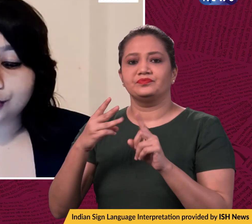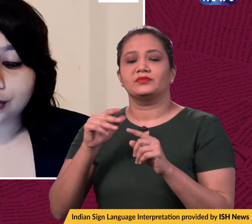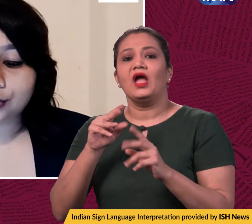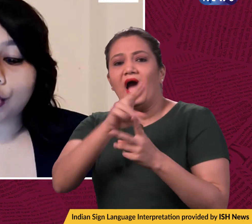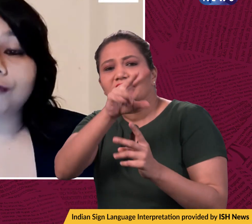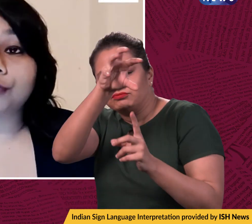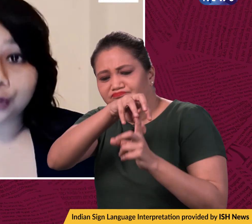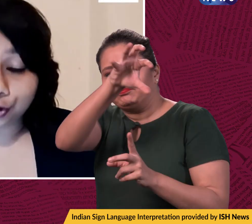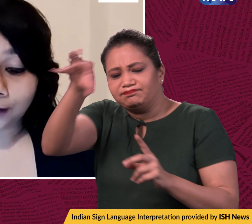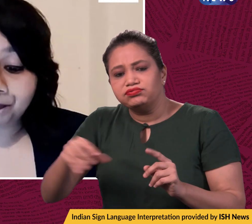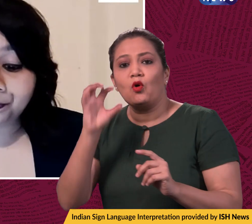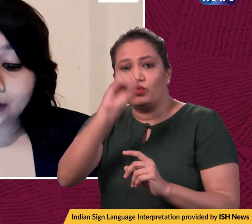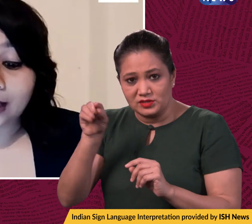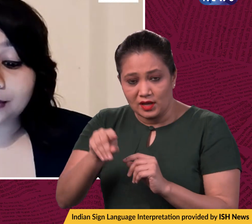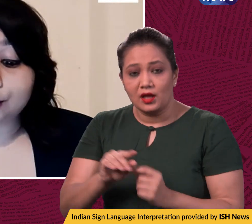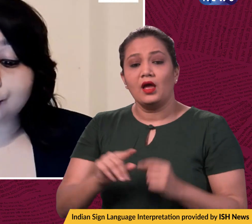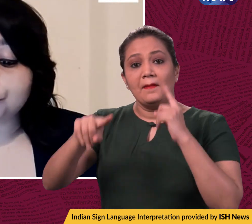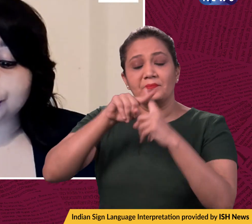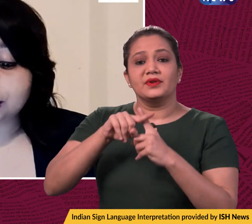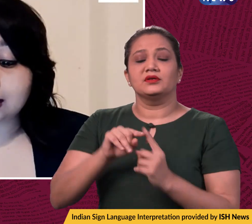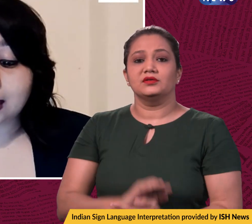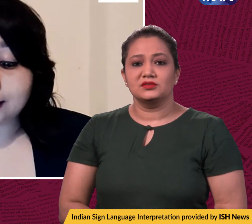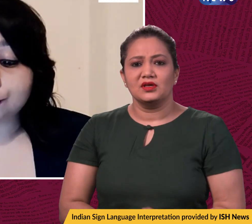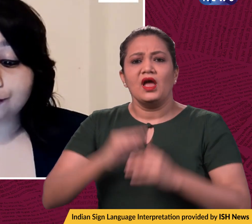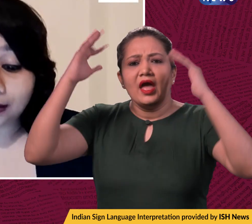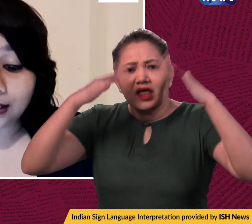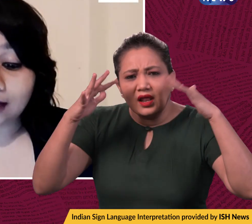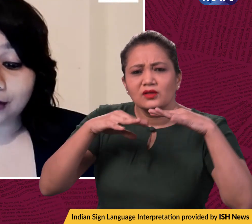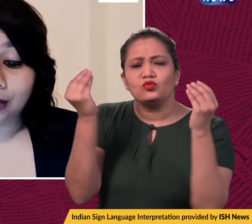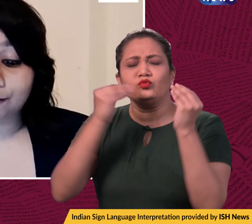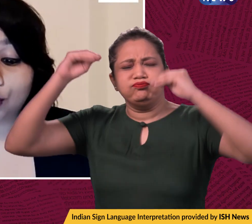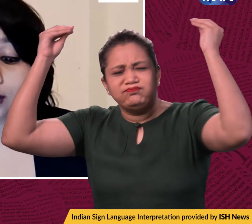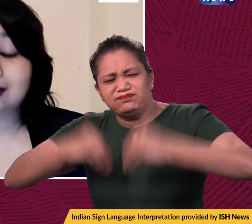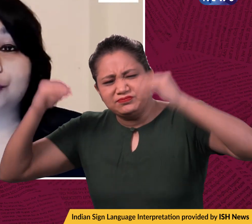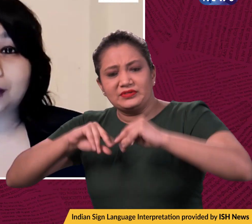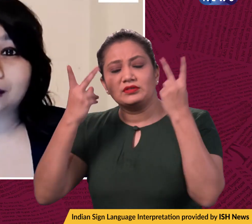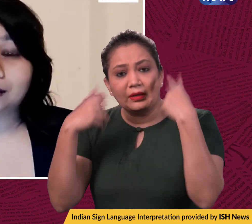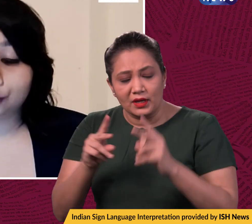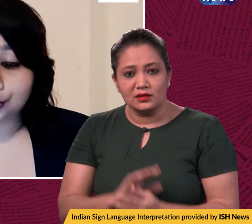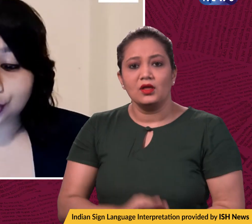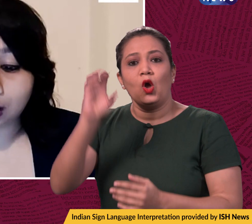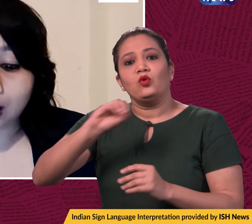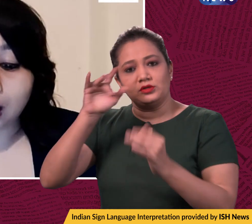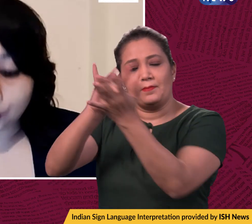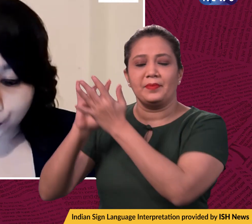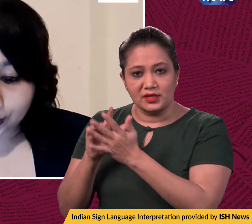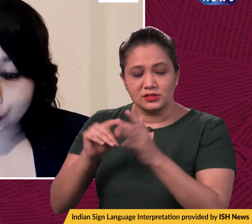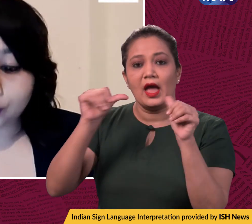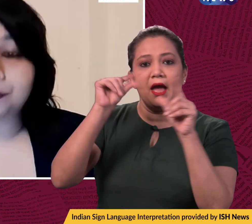districts of Odisha. IMD also predicted light to very heavy rainfall at several places in Odisha, Andhra Pradesh and West